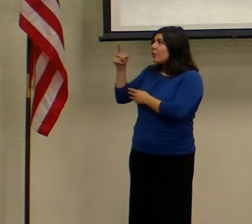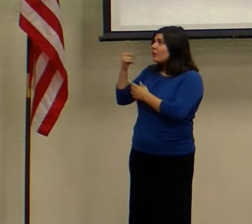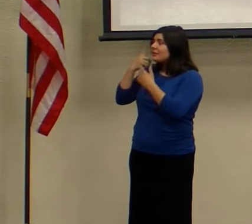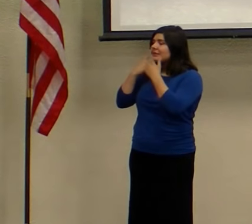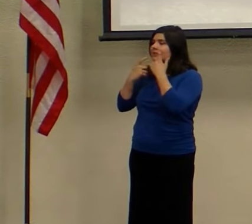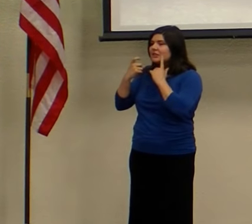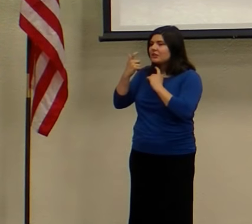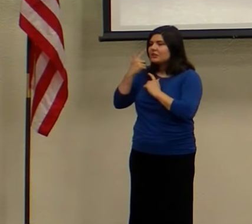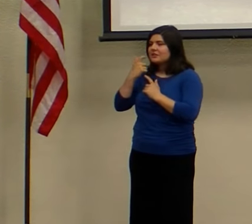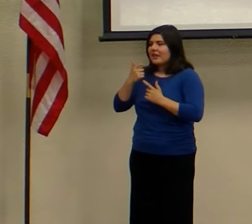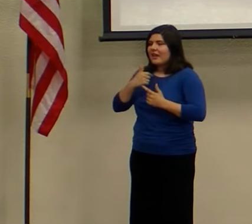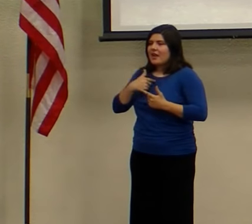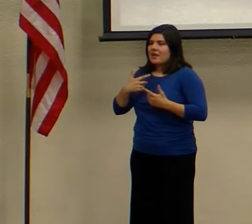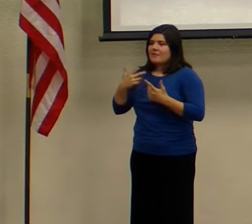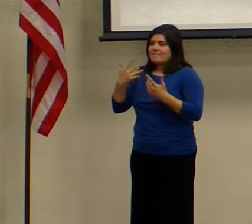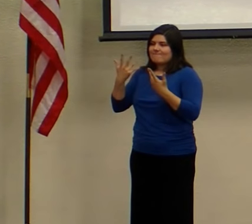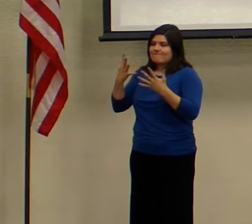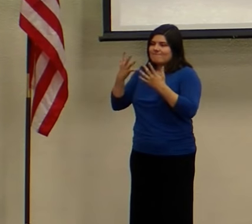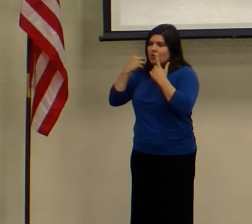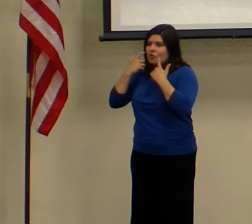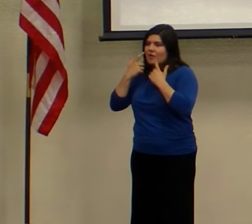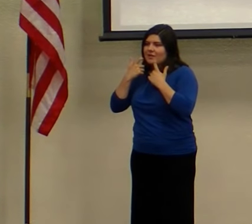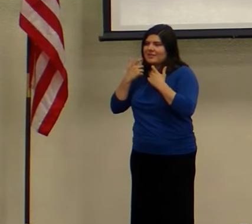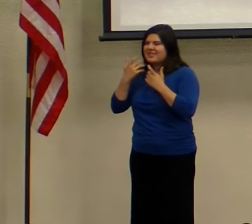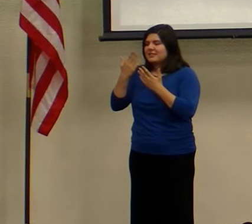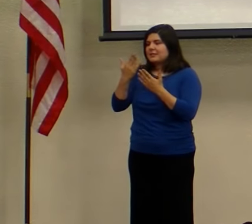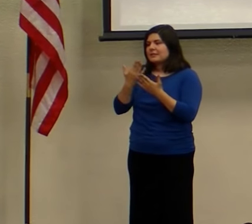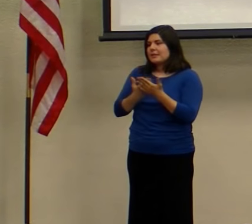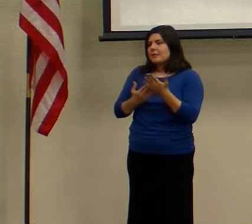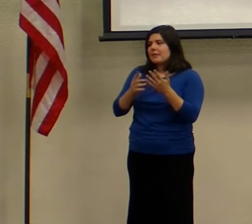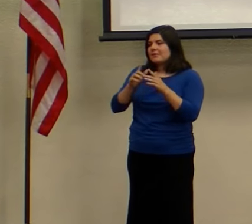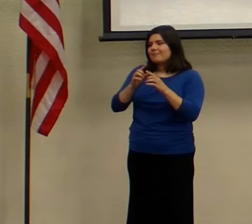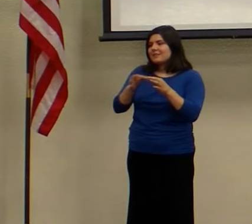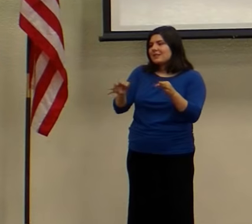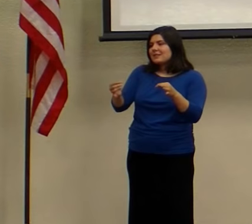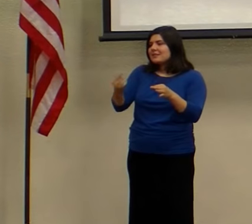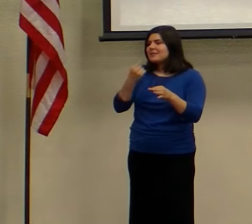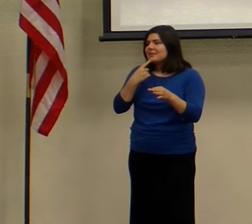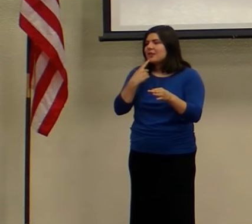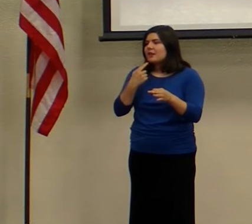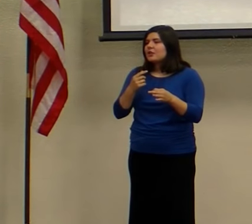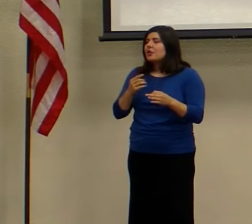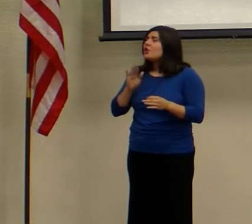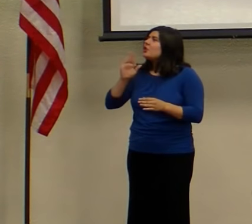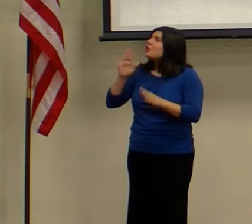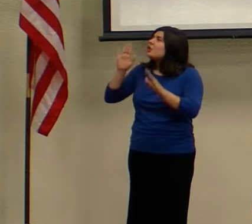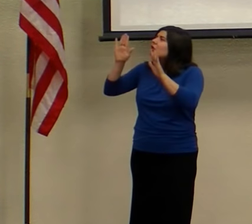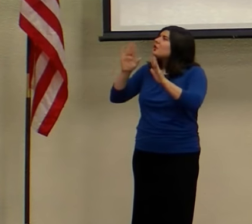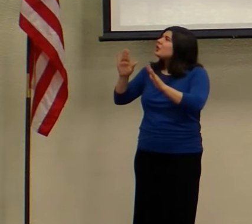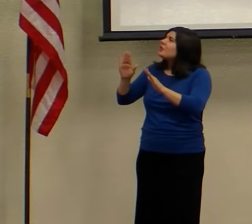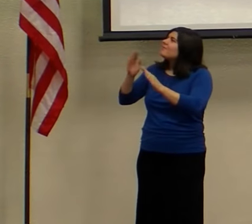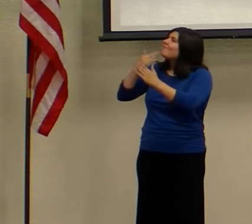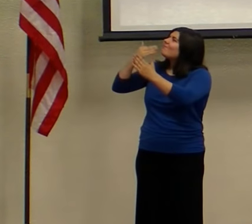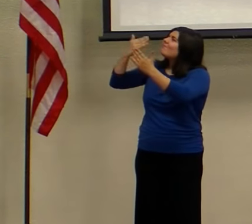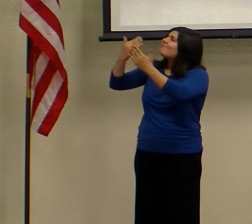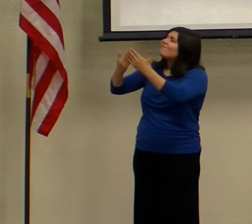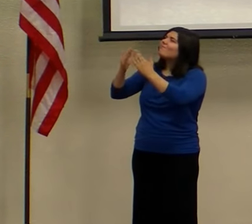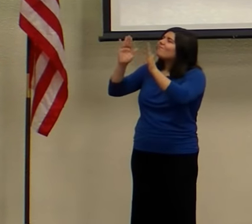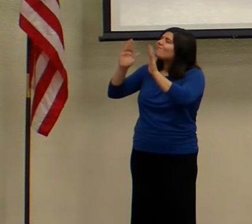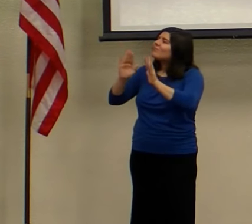And some of the lyrics in it go like this. Your goodness so great, I can't understand.